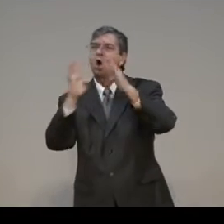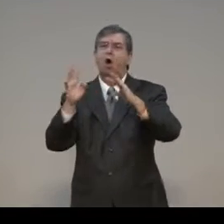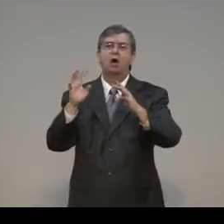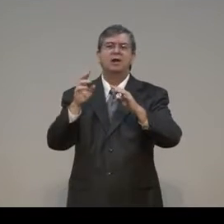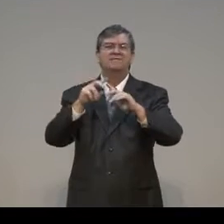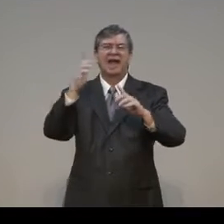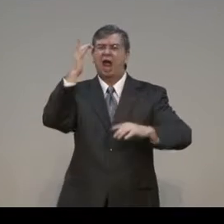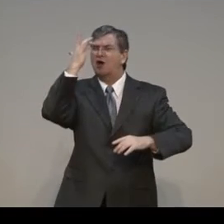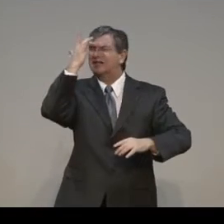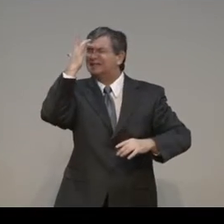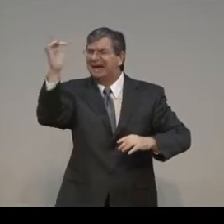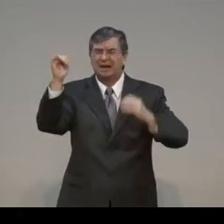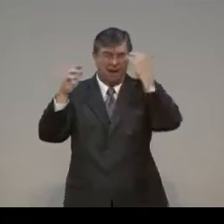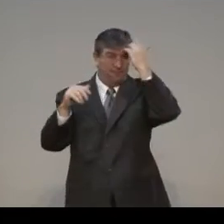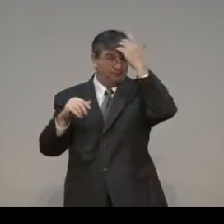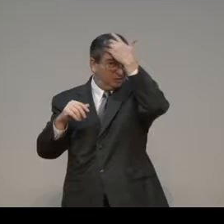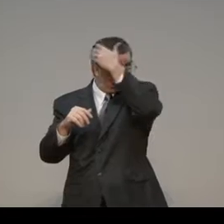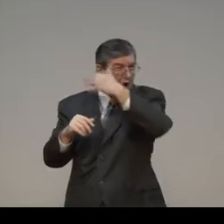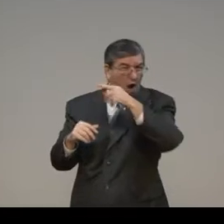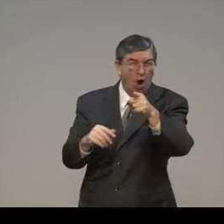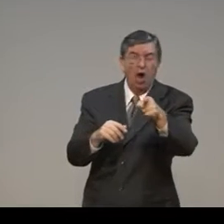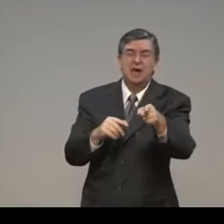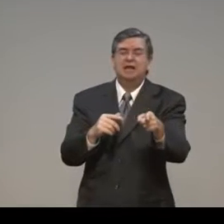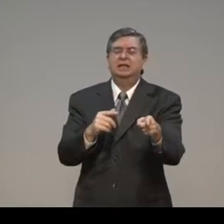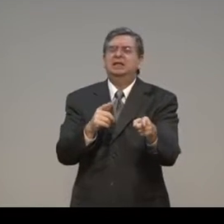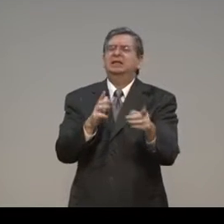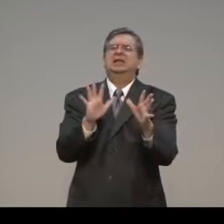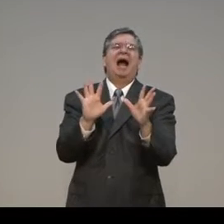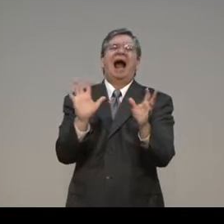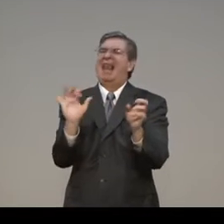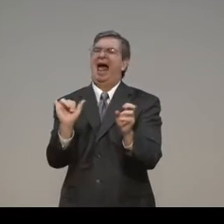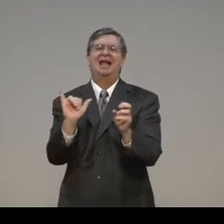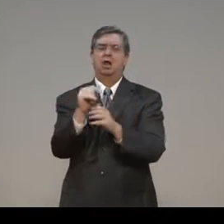And here he is, writing 2 Corinthians, to the people.